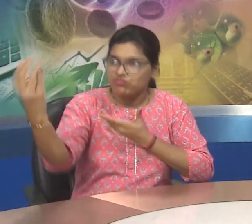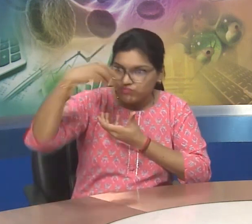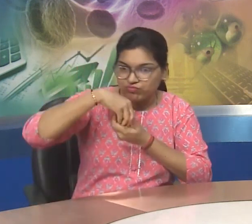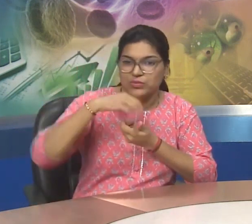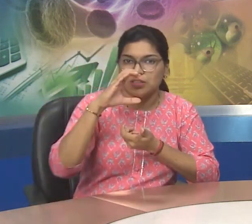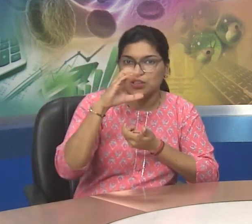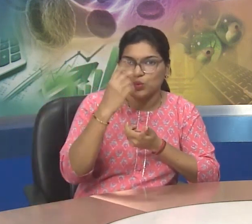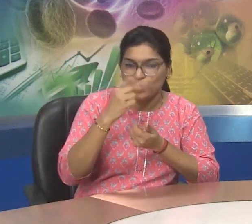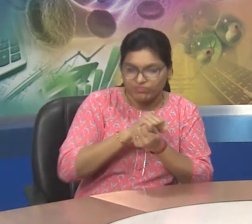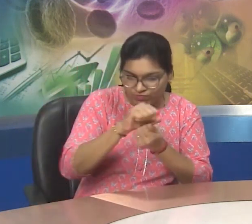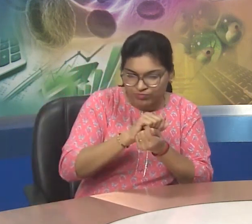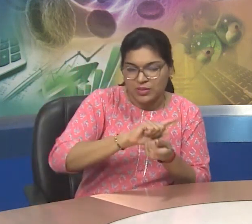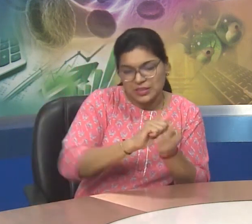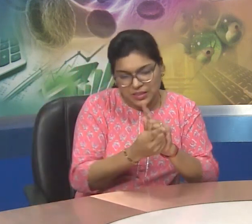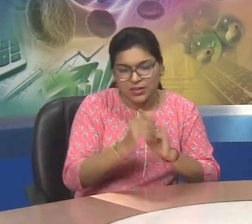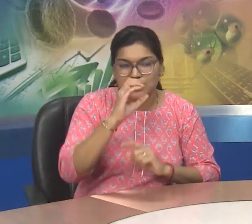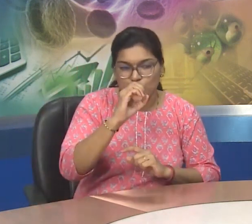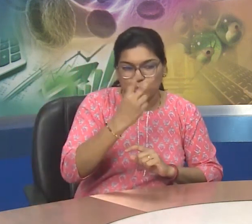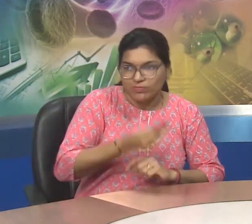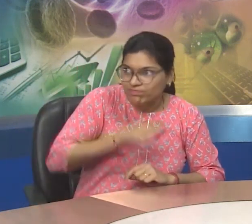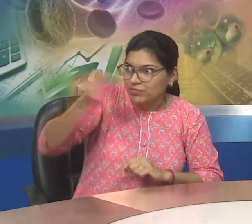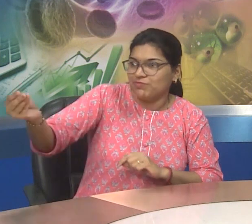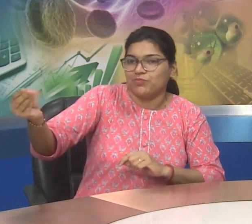oxygen comes into atmosphere.